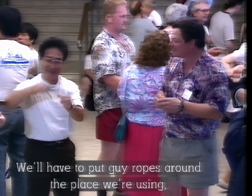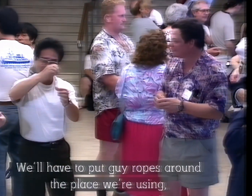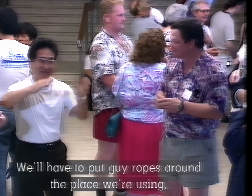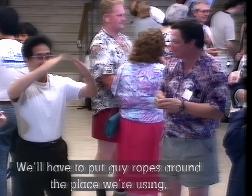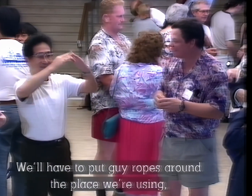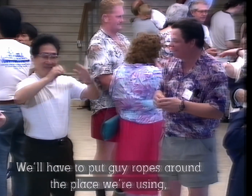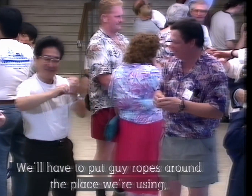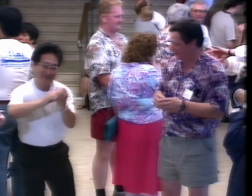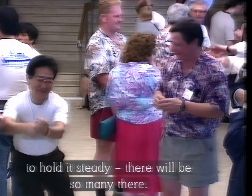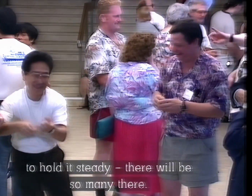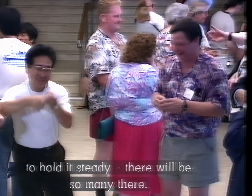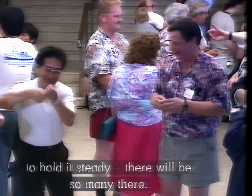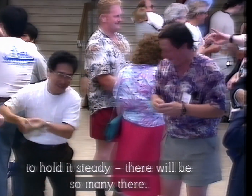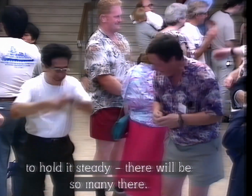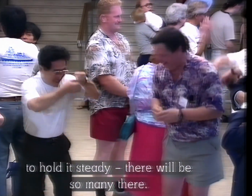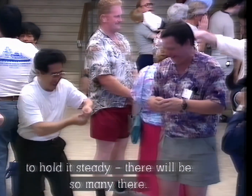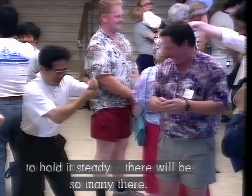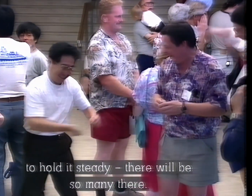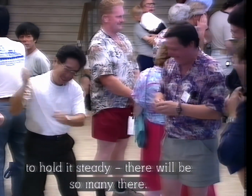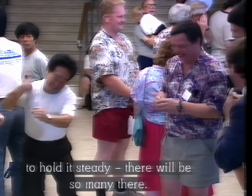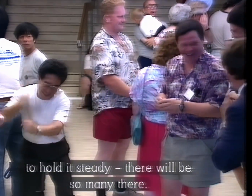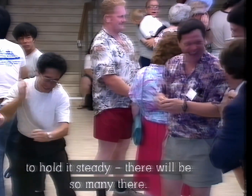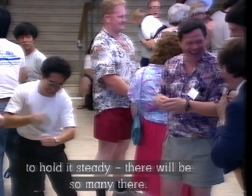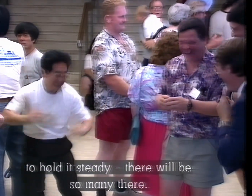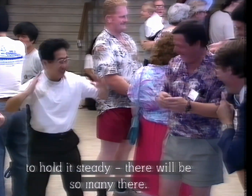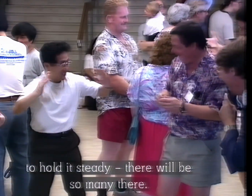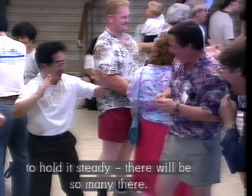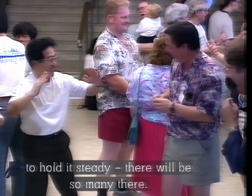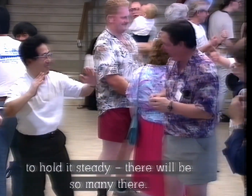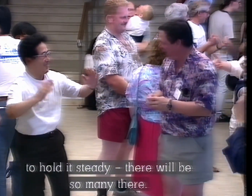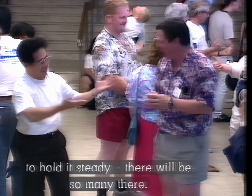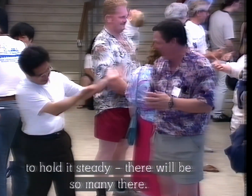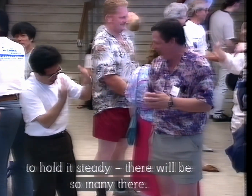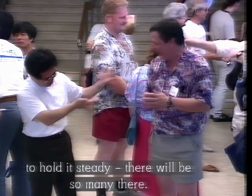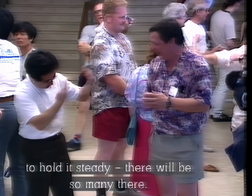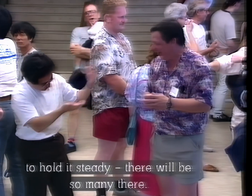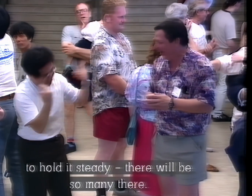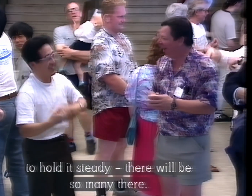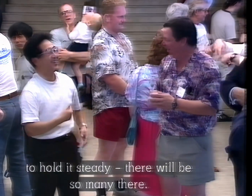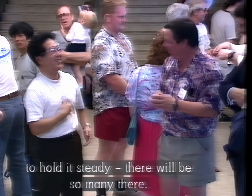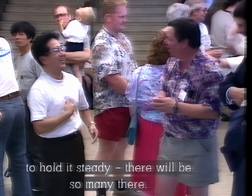I think what we're going to have to do is put guy ropes around the place we're using to hold it steady. There are so many there.